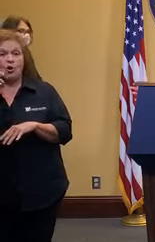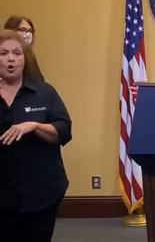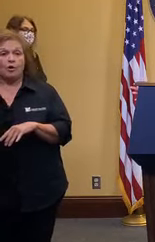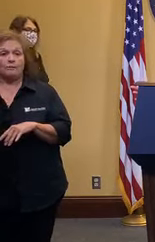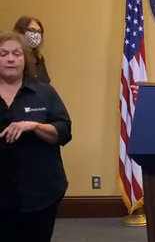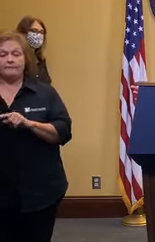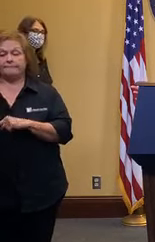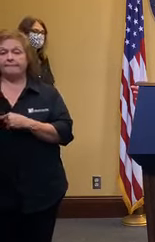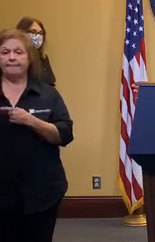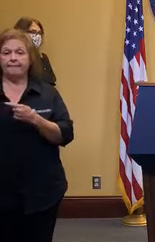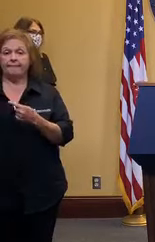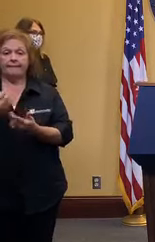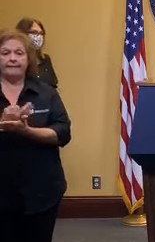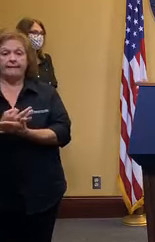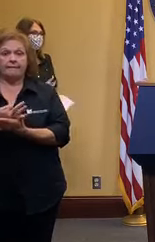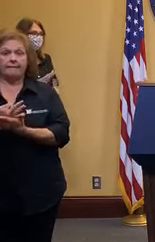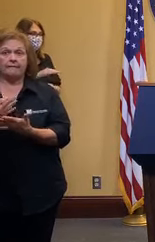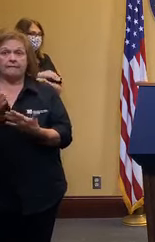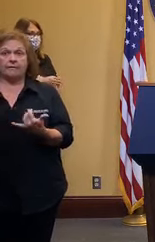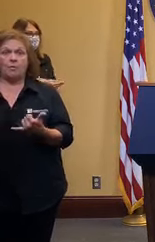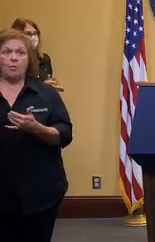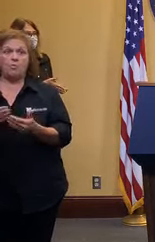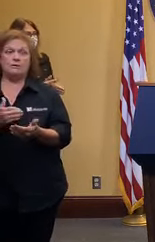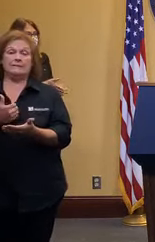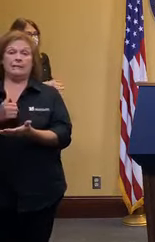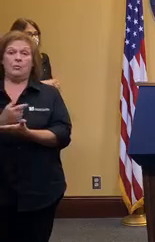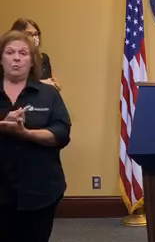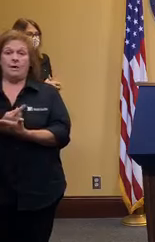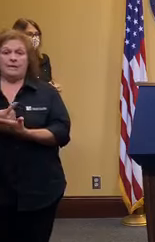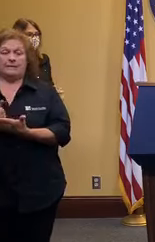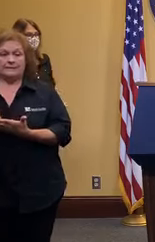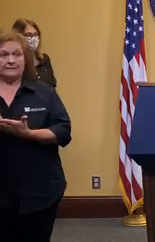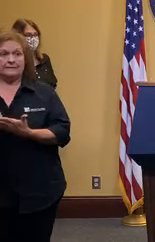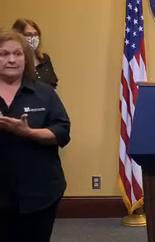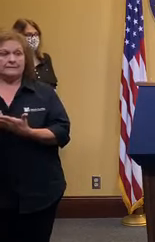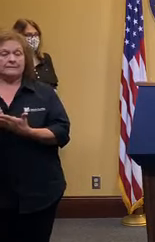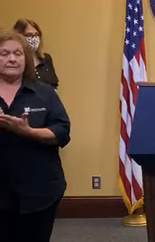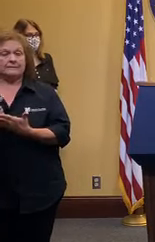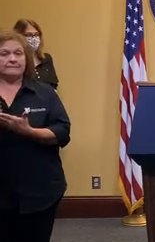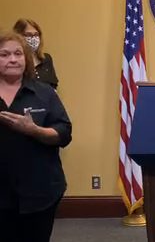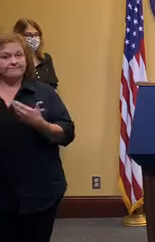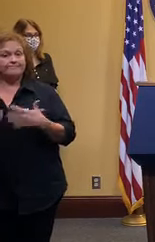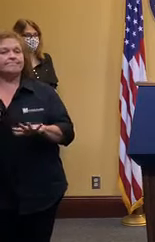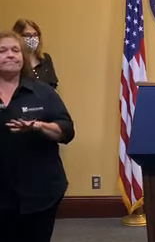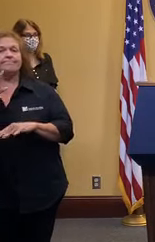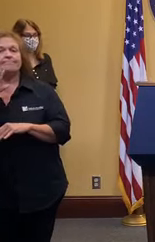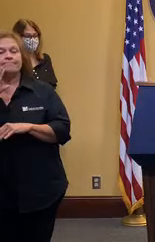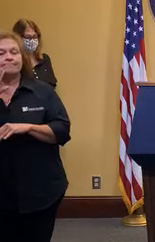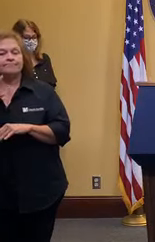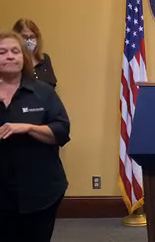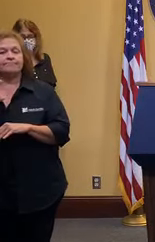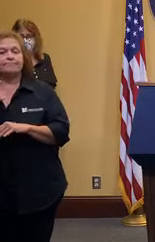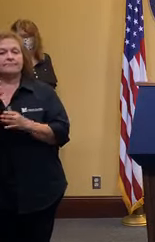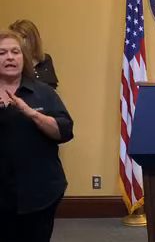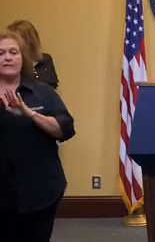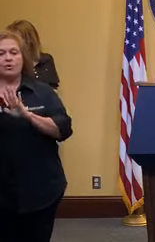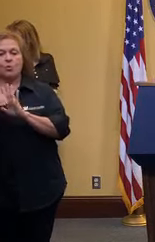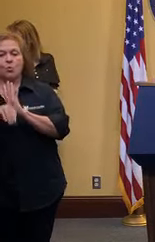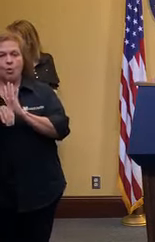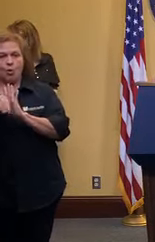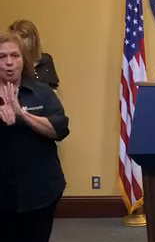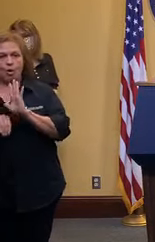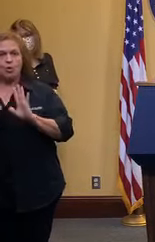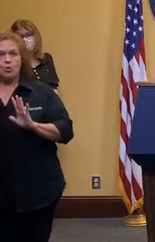nine weeks we're now in 10 week in our 10th week but you've heard me say how we the city of new orleans will use